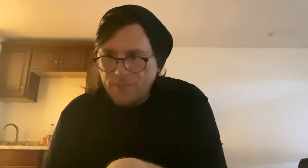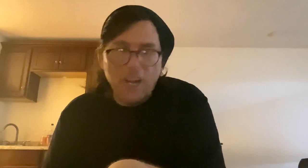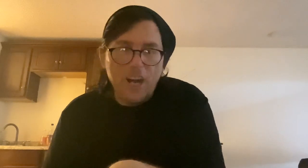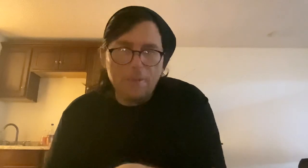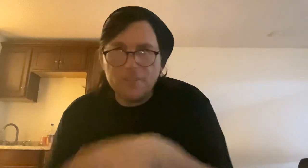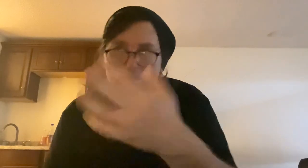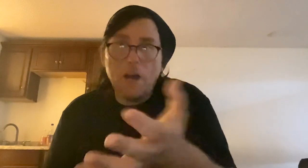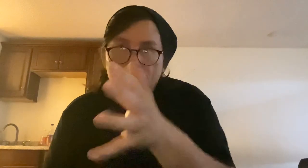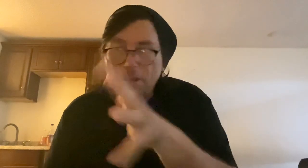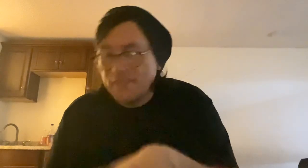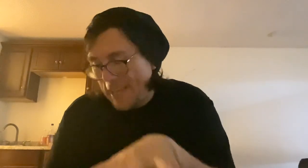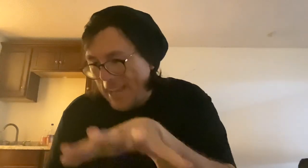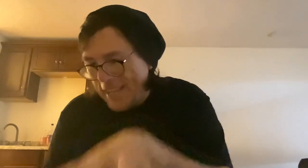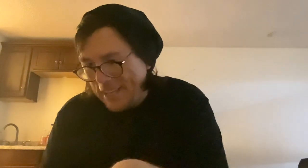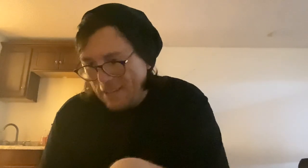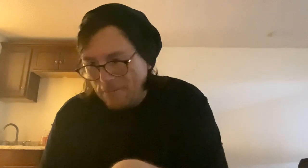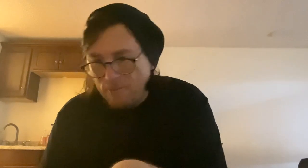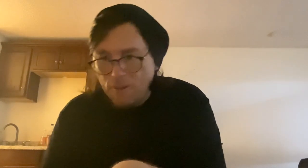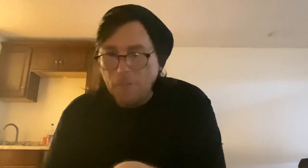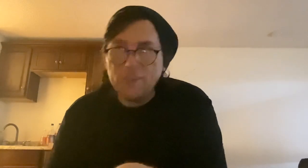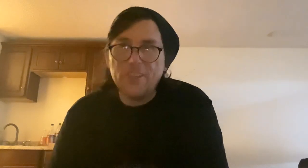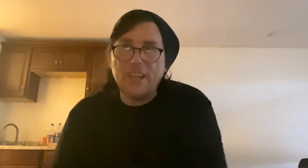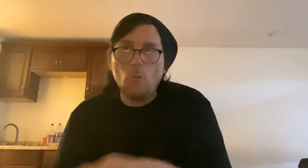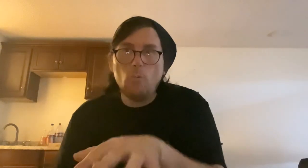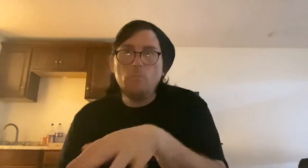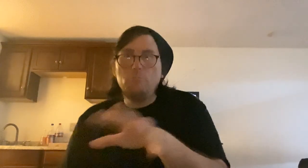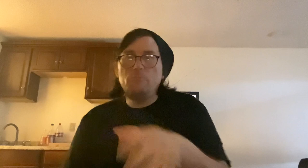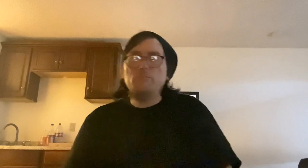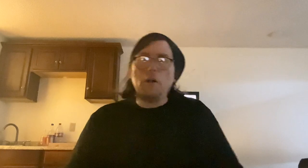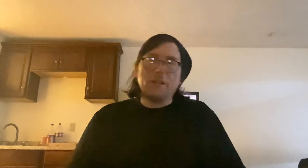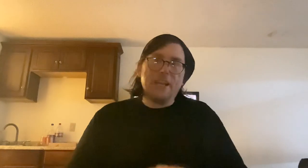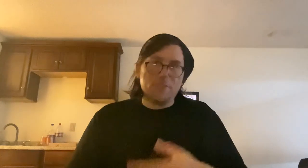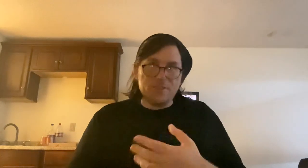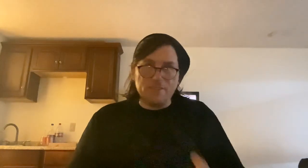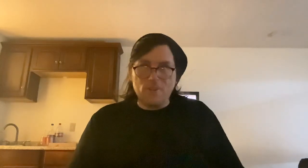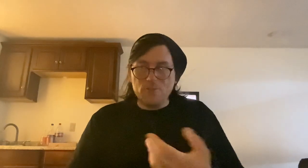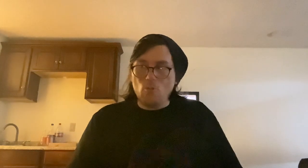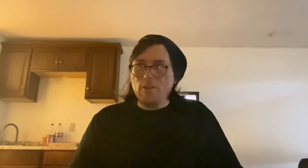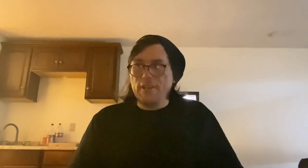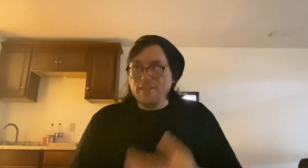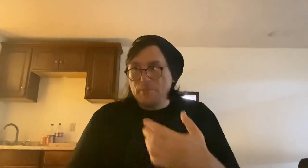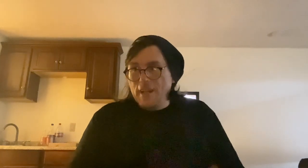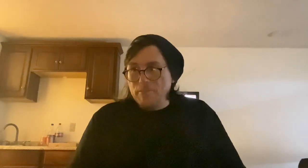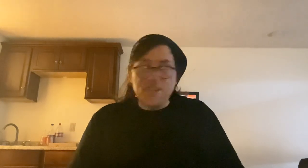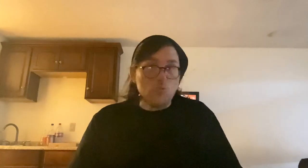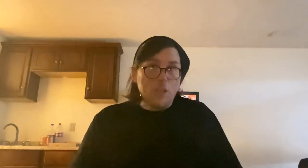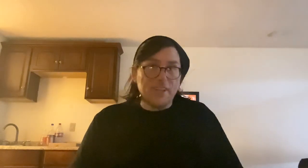comics and manga, basically, you know, for a monthly publication of theirs, or sometimes it's weekly